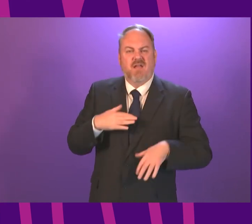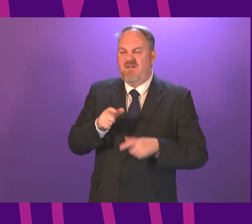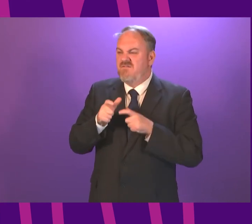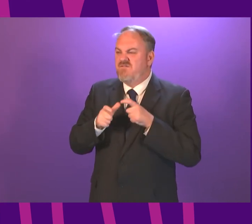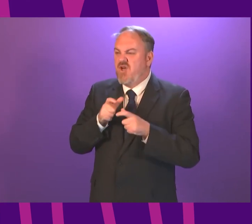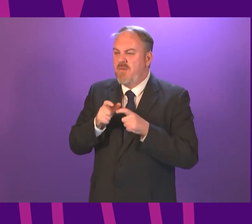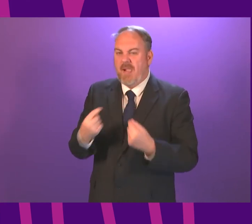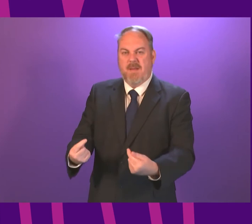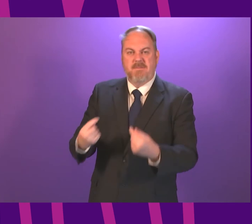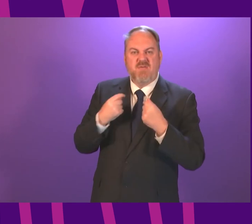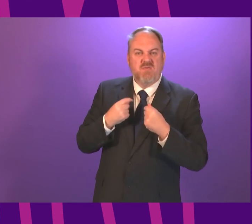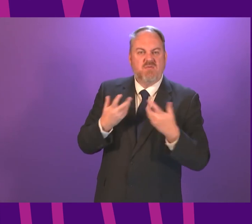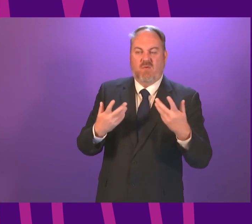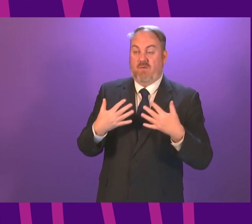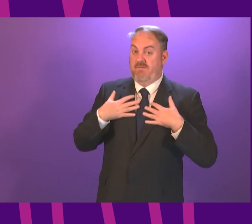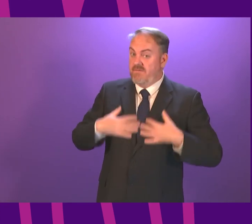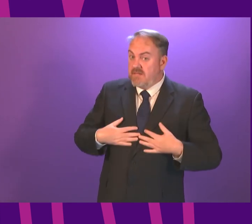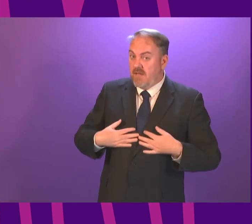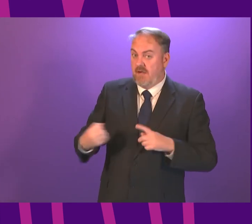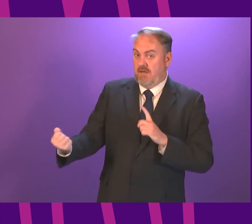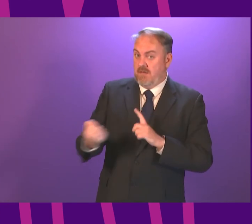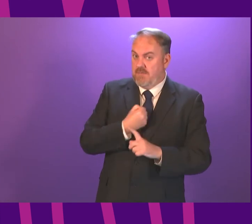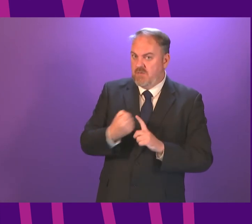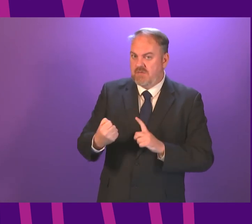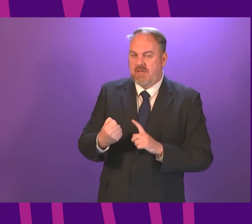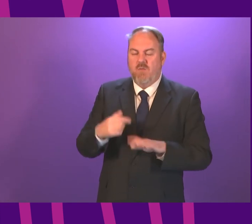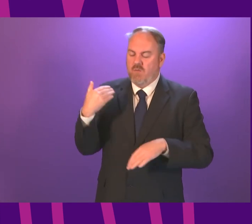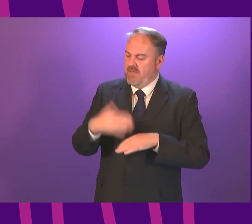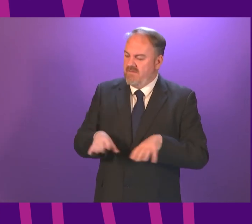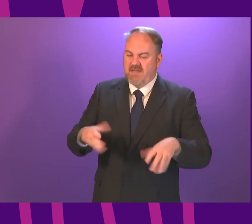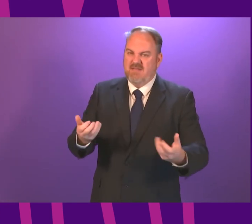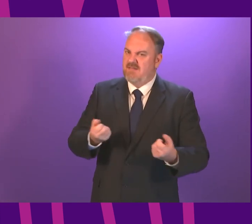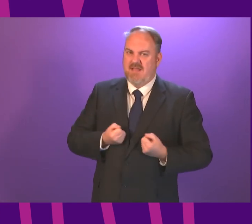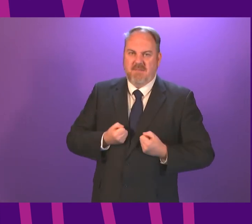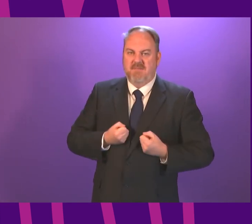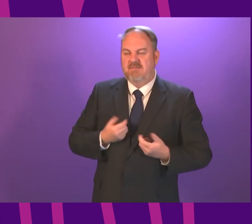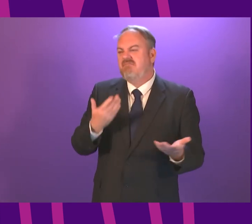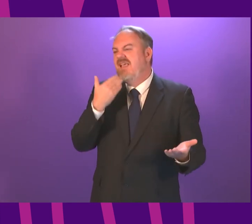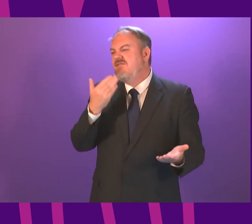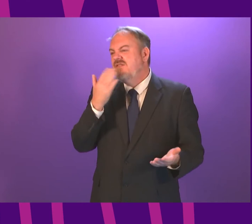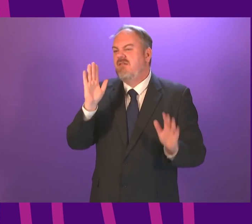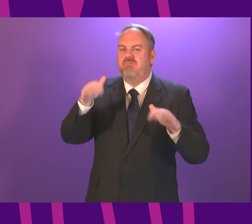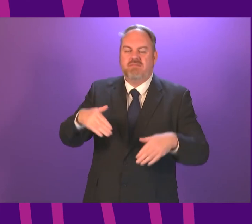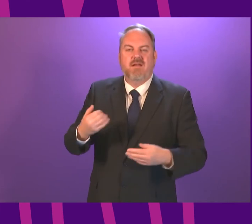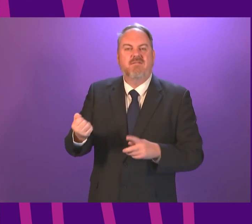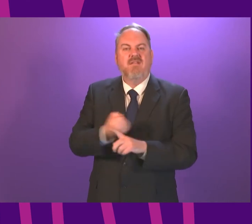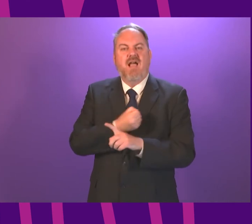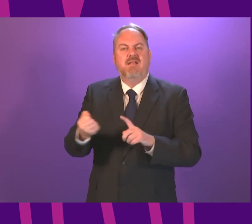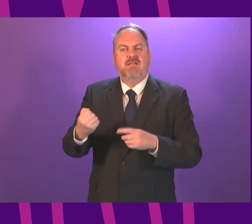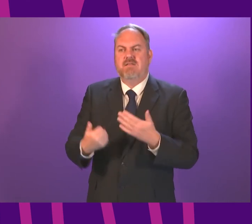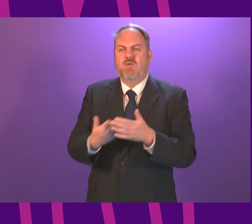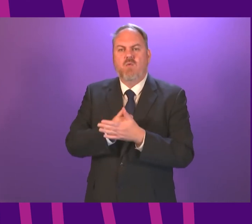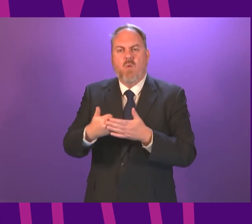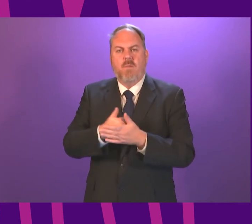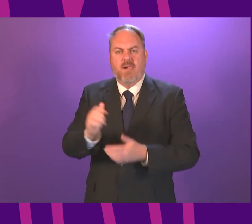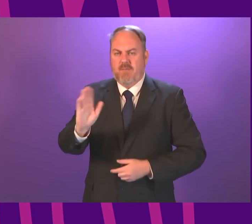nobody should ever accept violence becoming normalised in our schools. I am sure the Education Secretary will be more than happy to